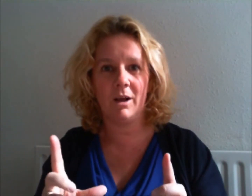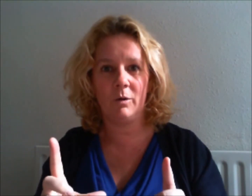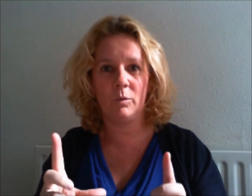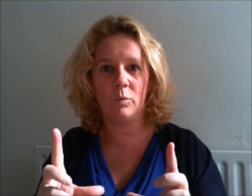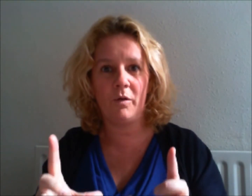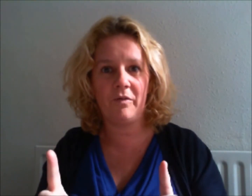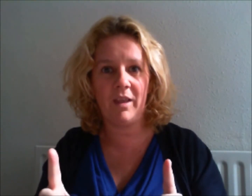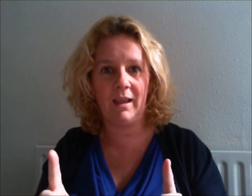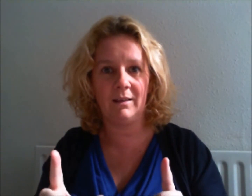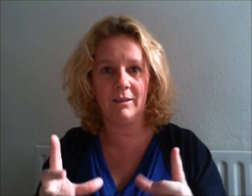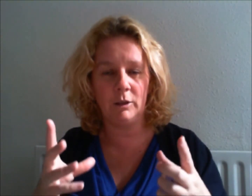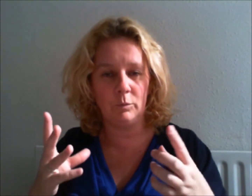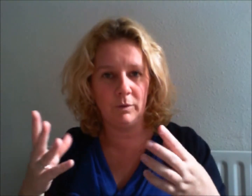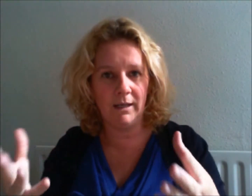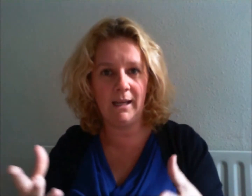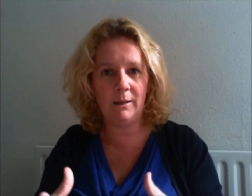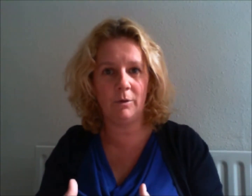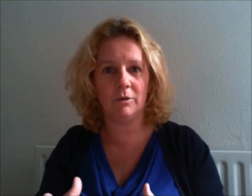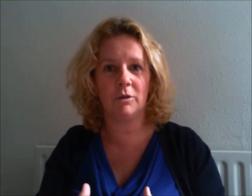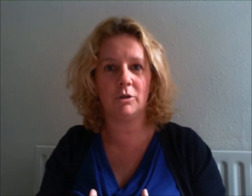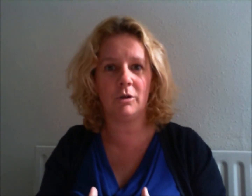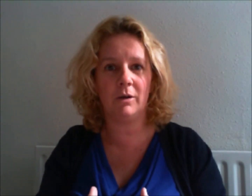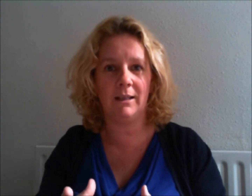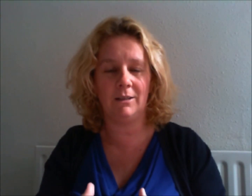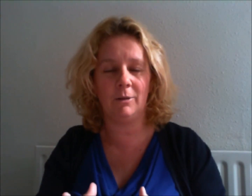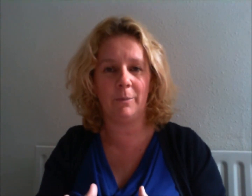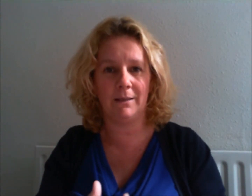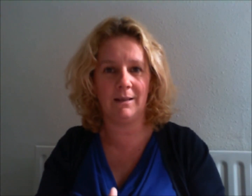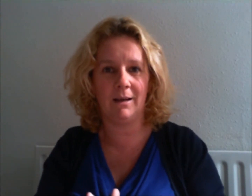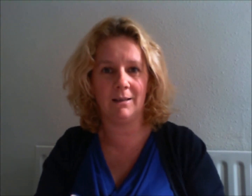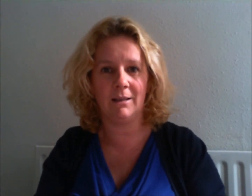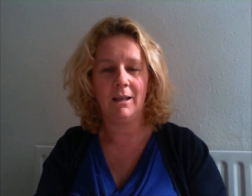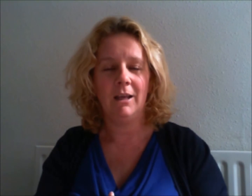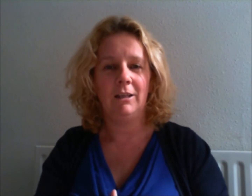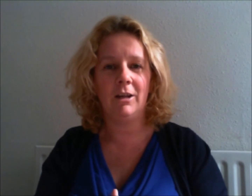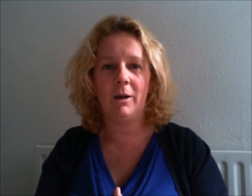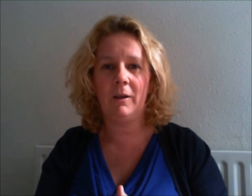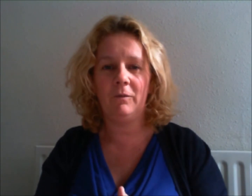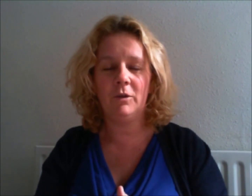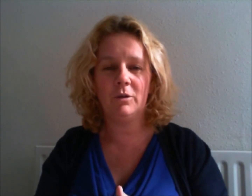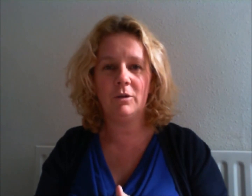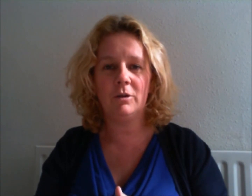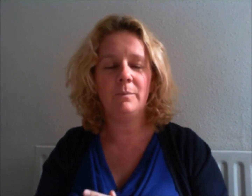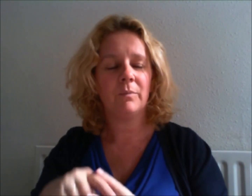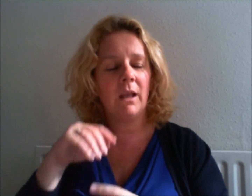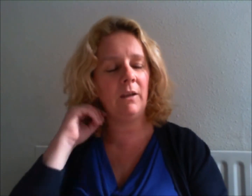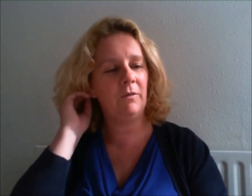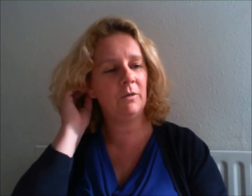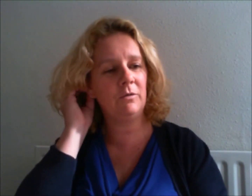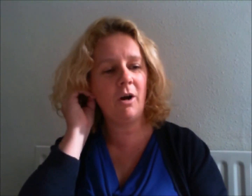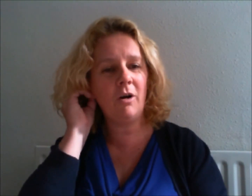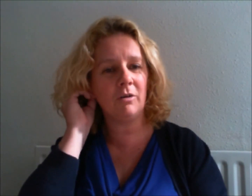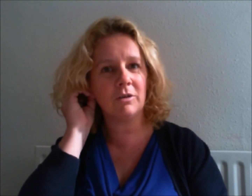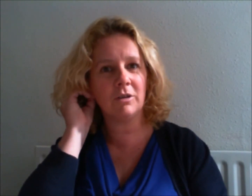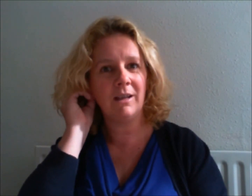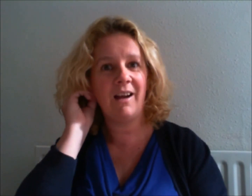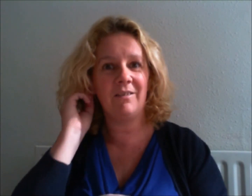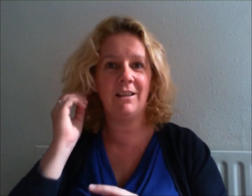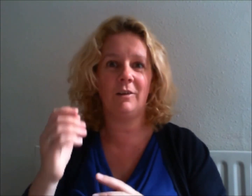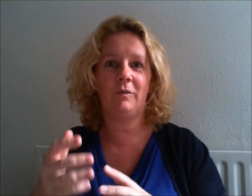on one thing that you really want to draw into your business. You know if you're not having those